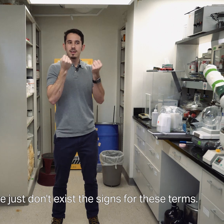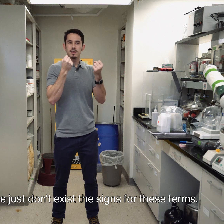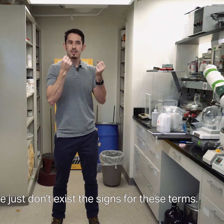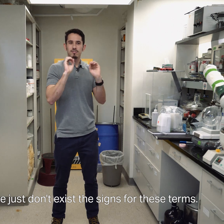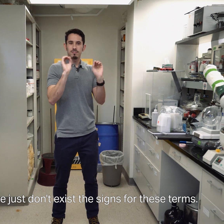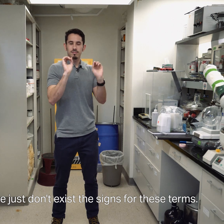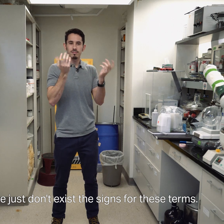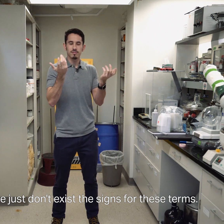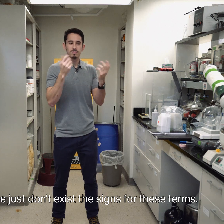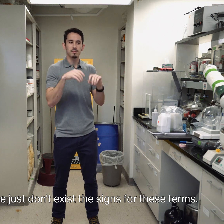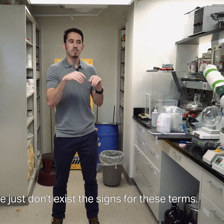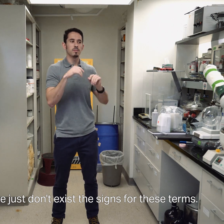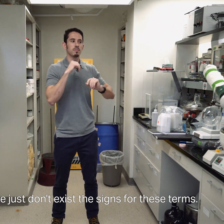don't exist the signs for these terms.